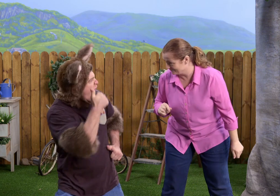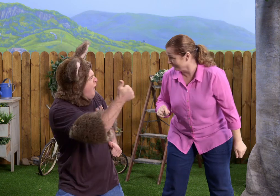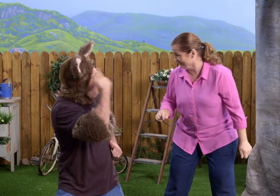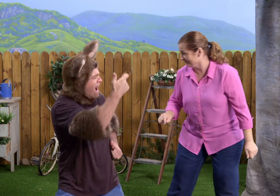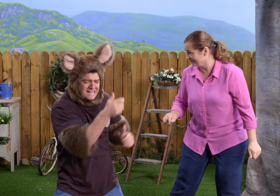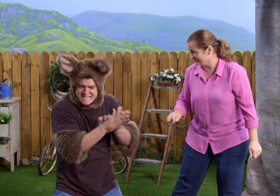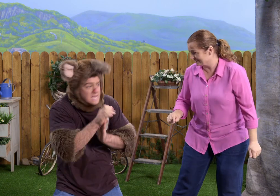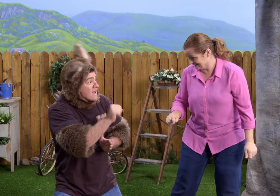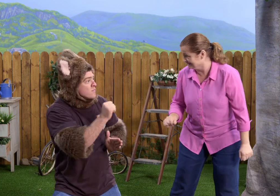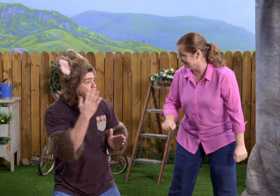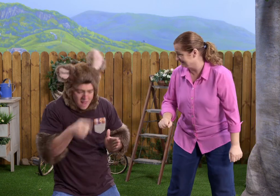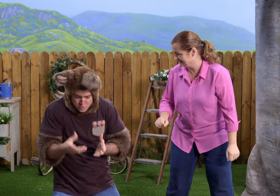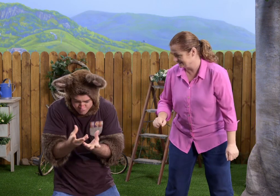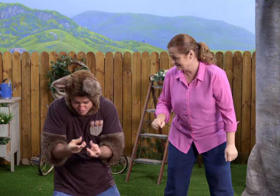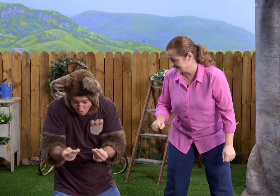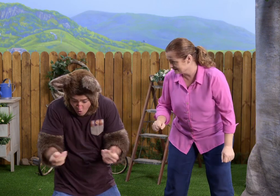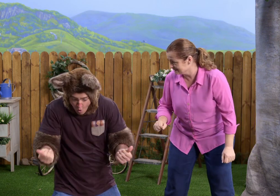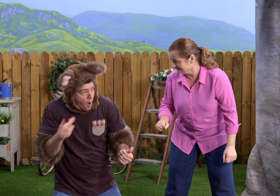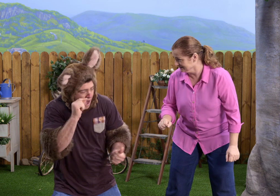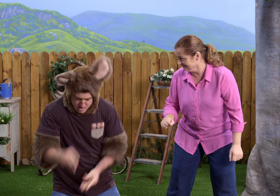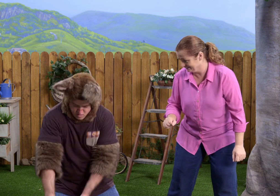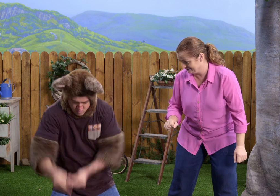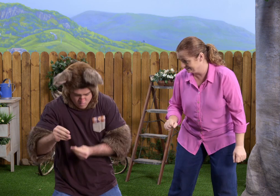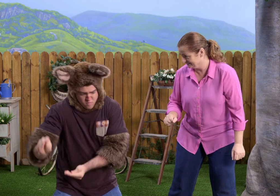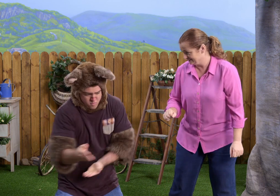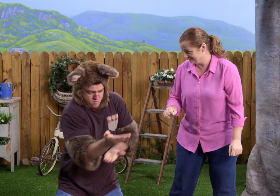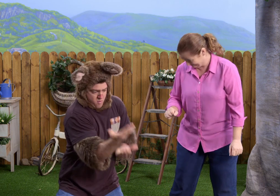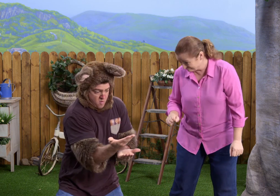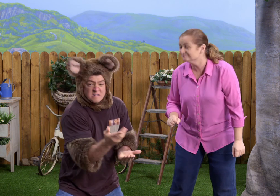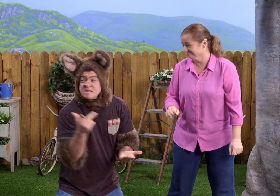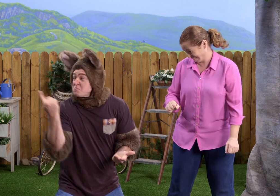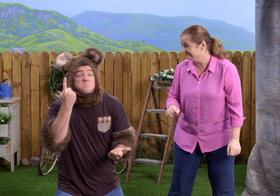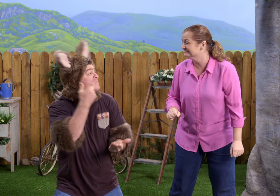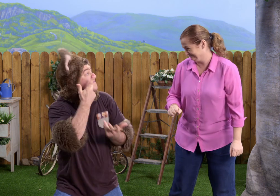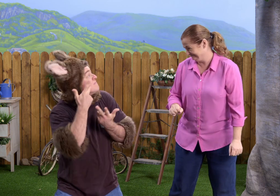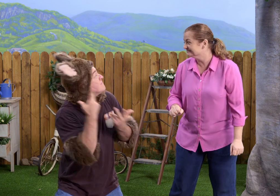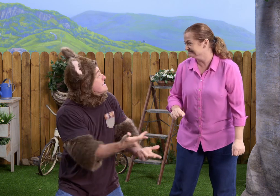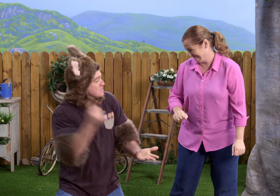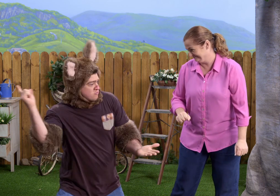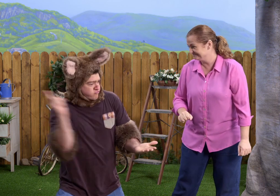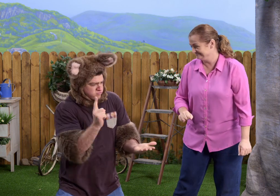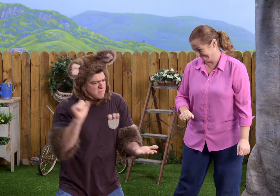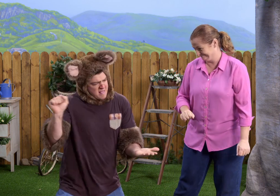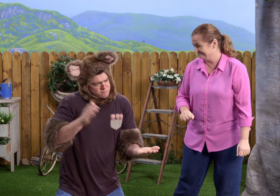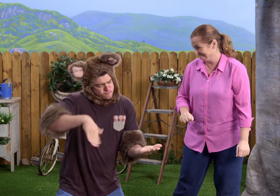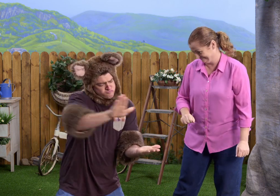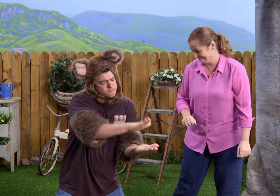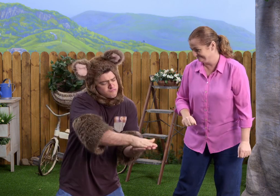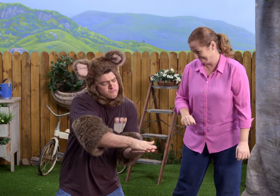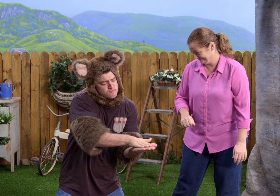Oh, what a great idea. That means when it's dry, I can take it out. And if a visitor comes, I can see if their foot is the